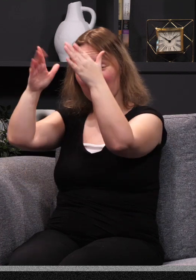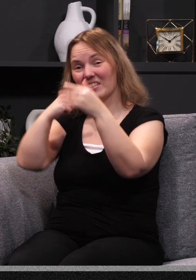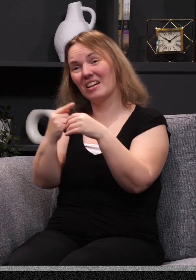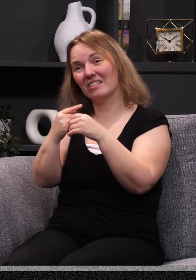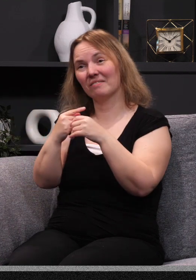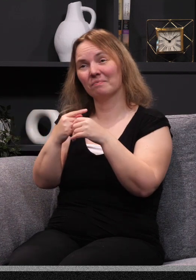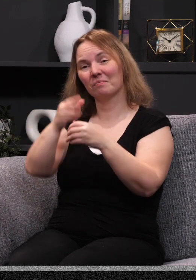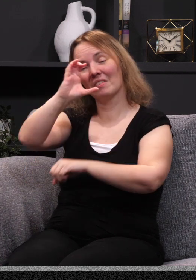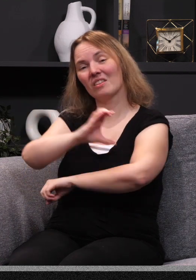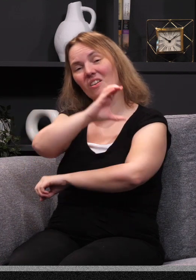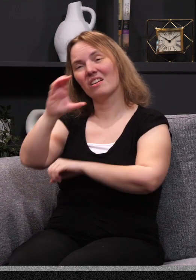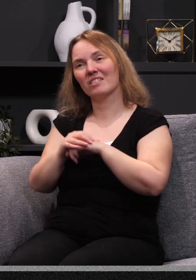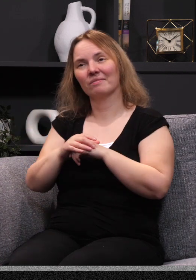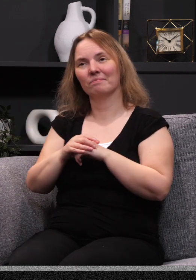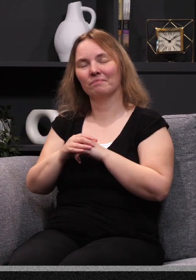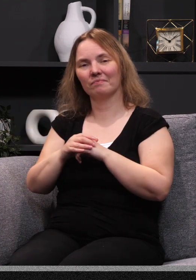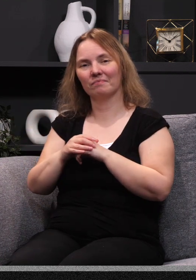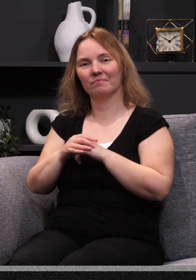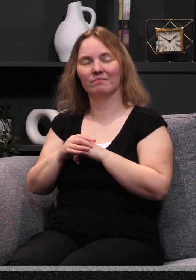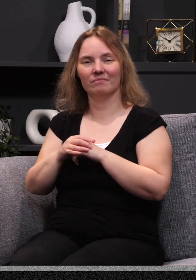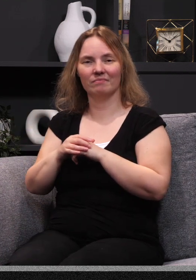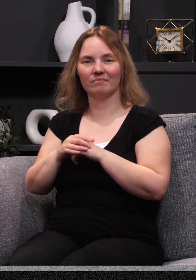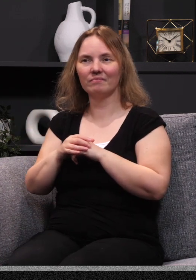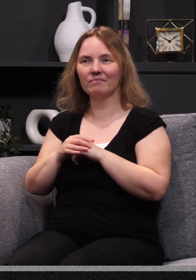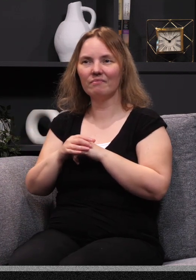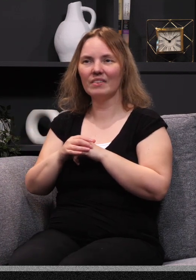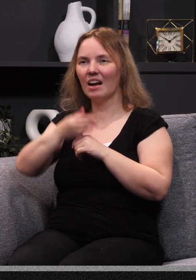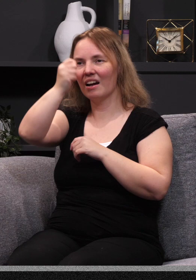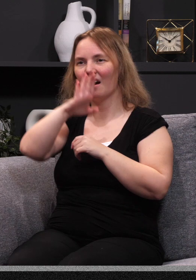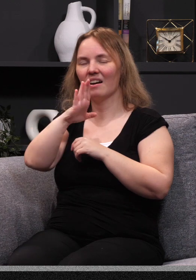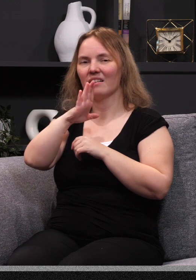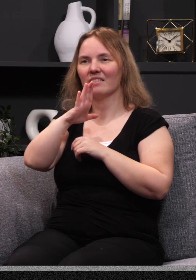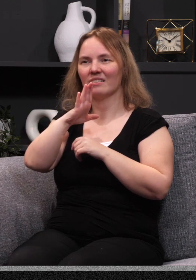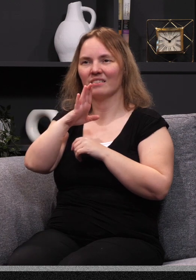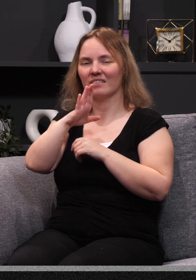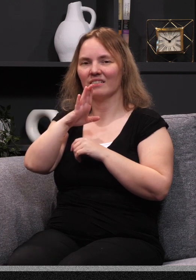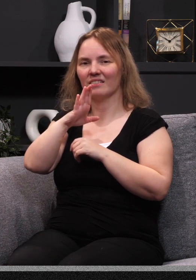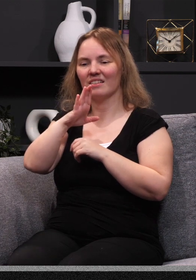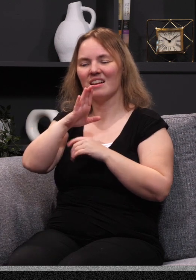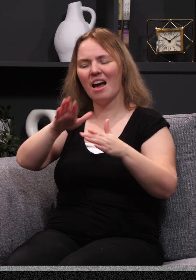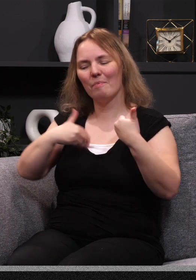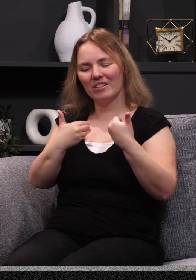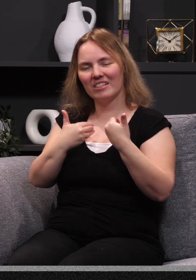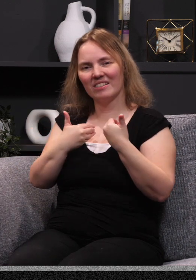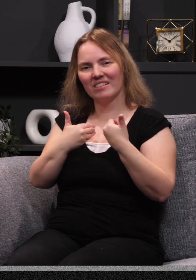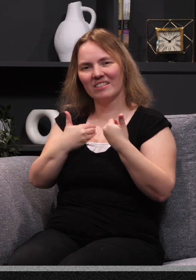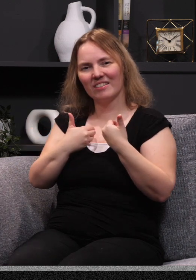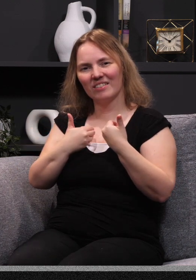on the cross, right? Remember that analogy, that story? God, how much do you love me? And he stretched out his arms